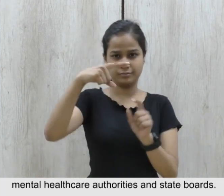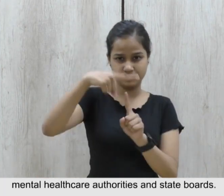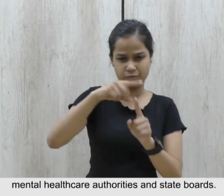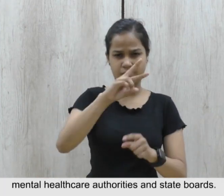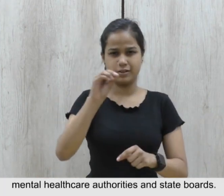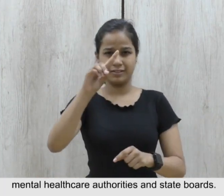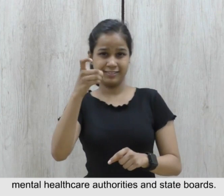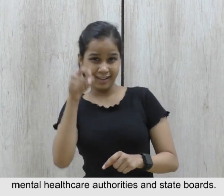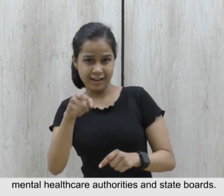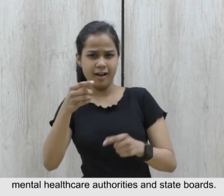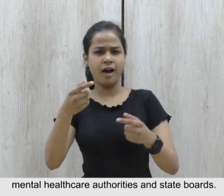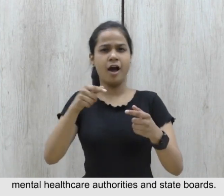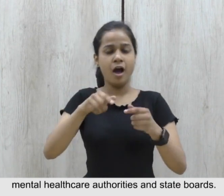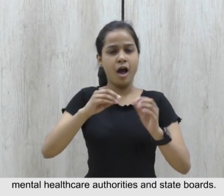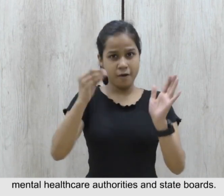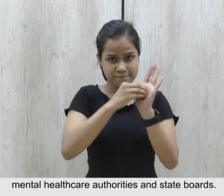authorities and state boards.